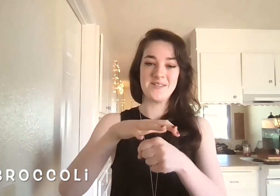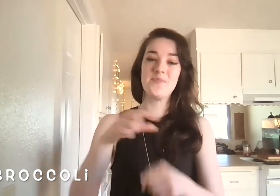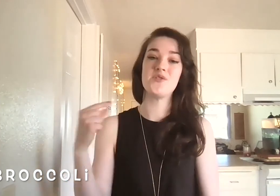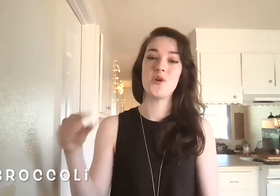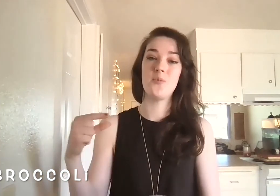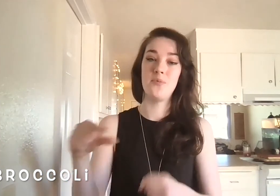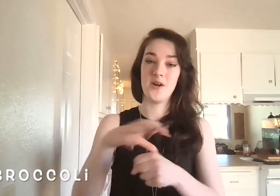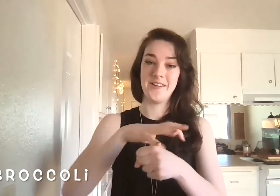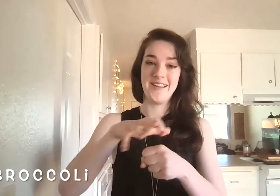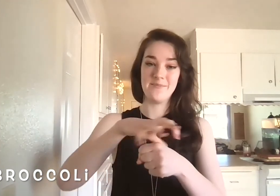So broccoli.